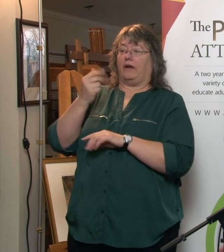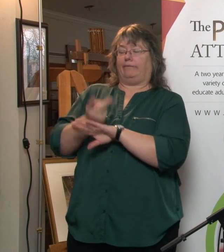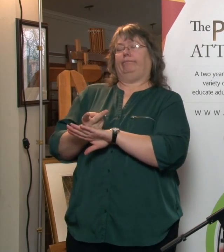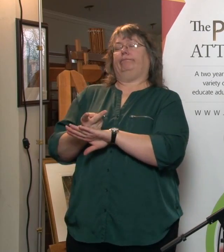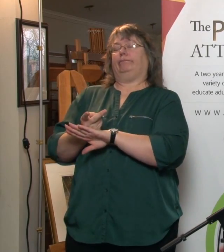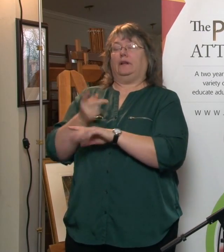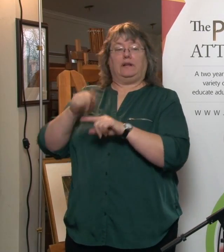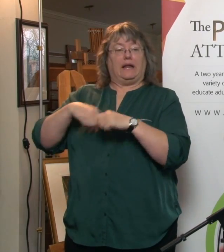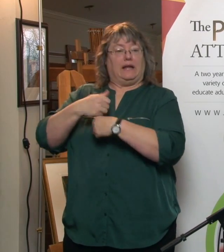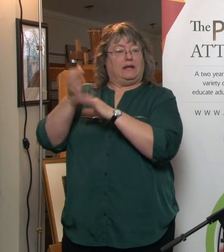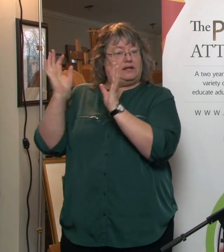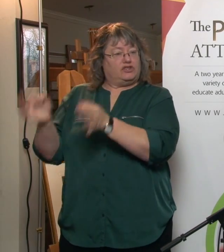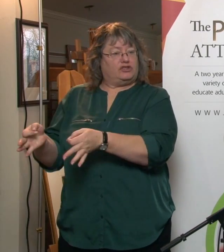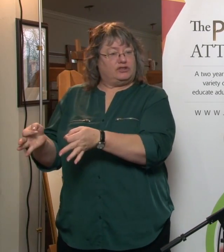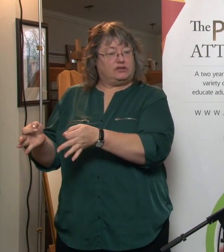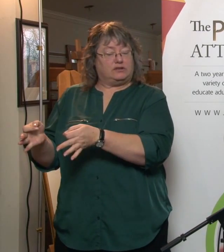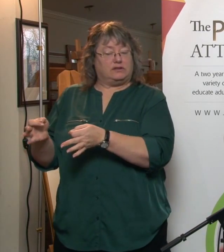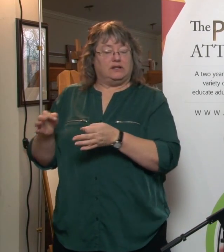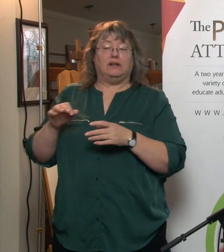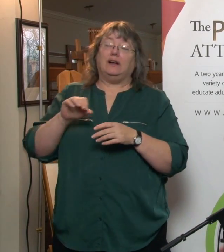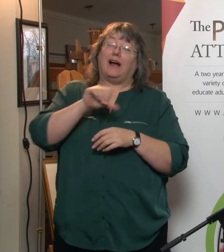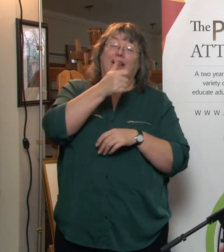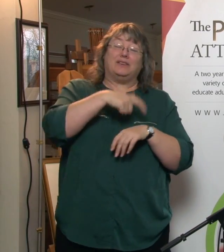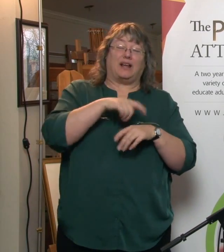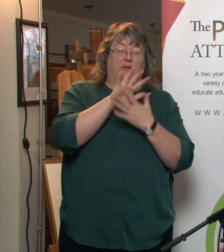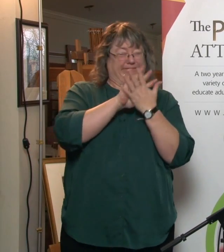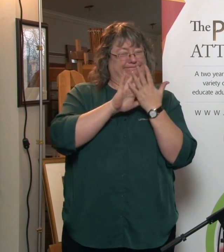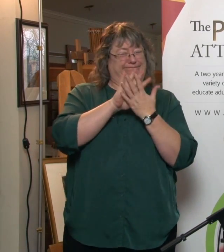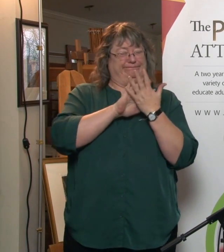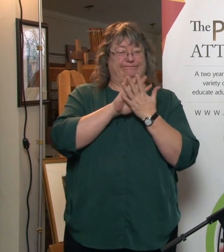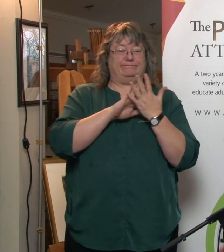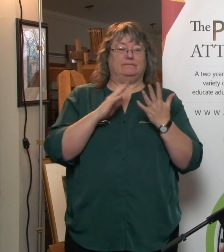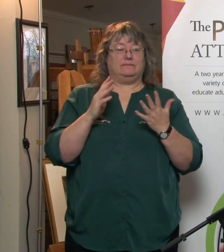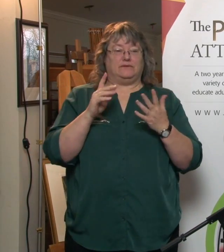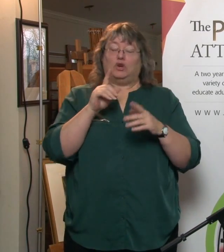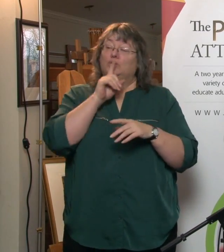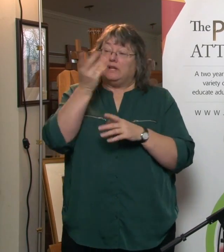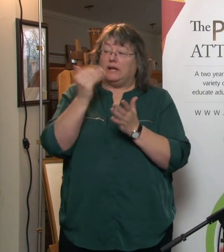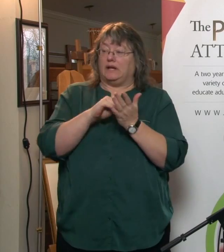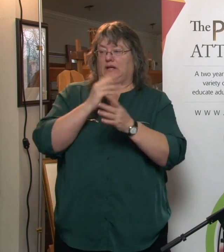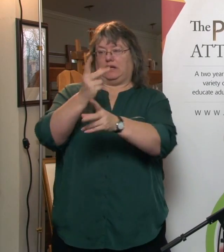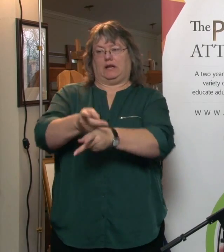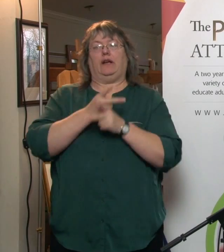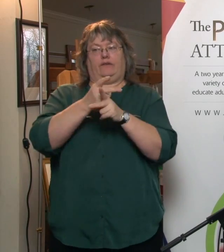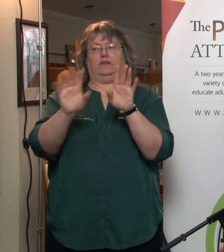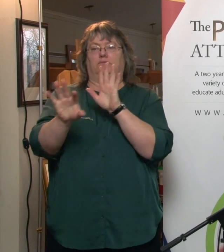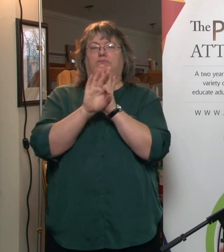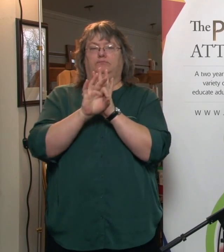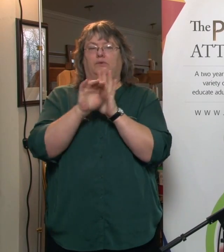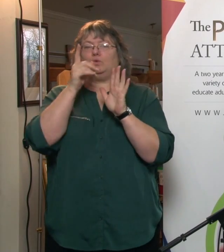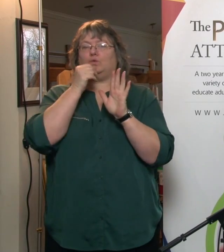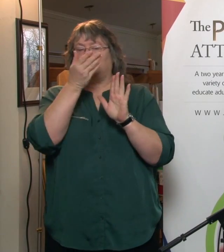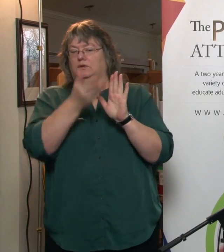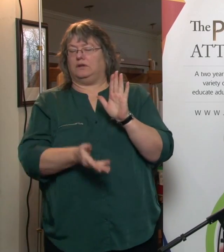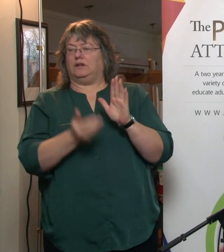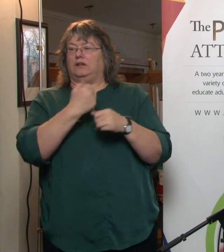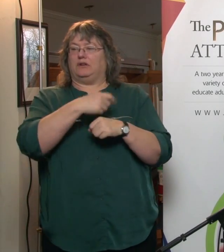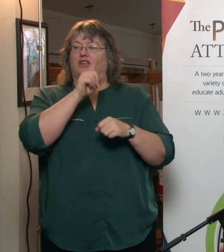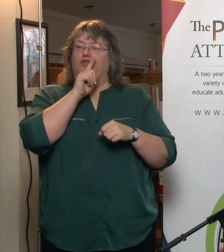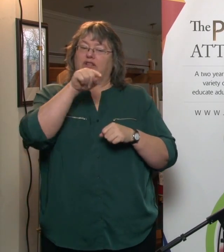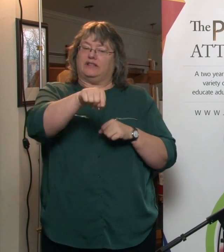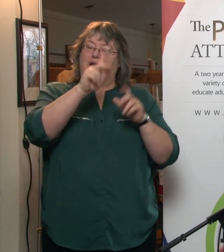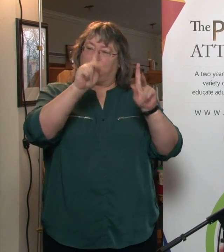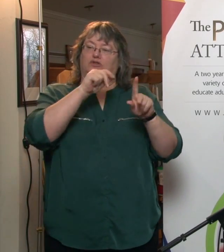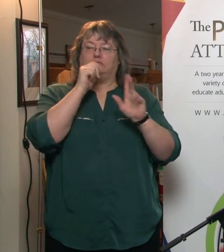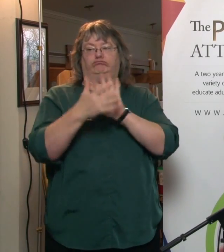clear you're not able to act. Other times, it isn't quite so clear. So, again, be very, very careful who you name and choose someone that's not going to